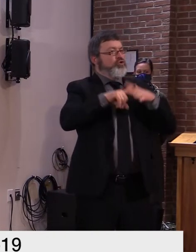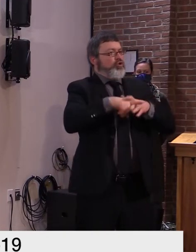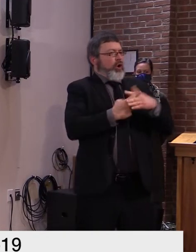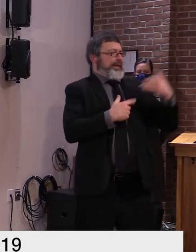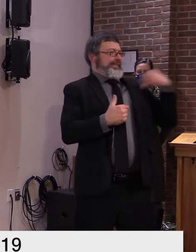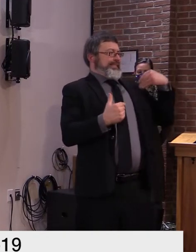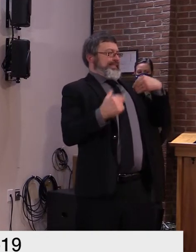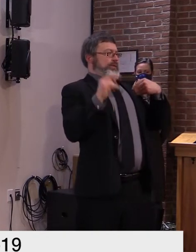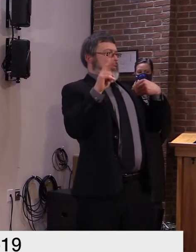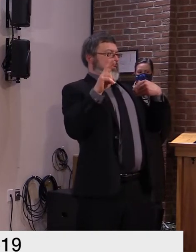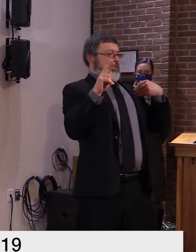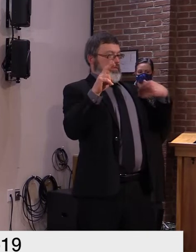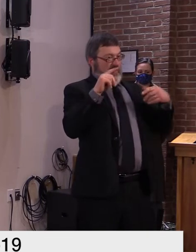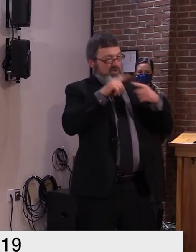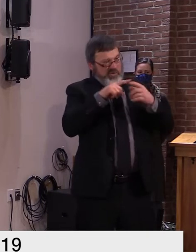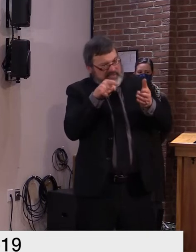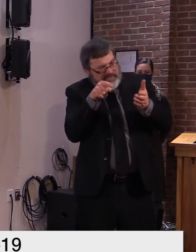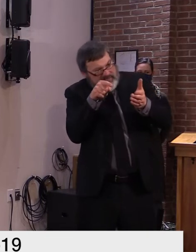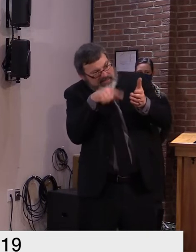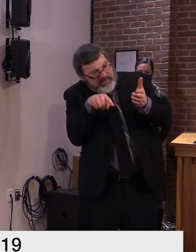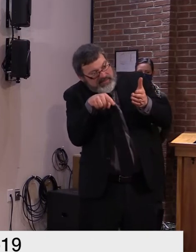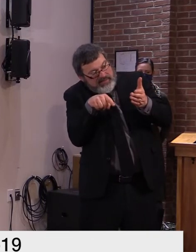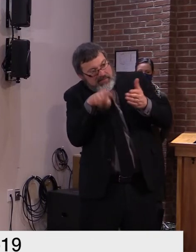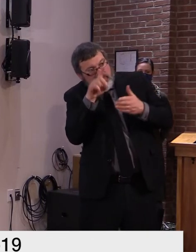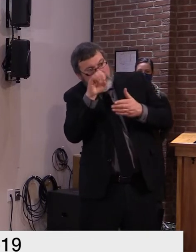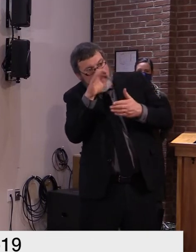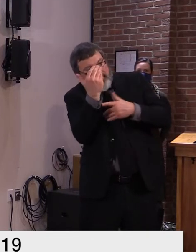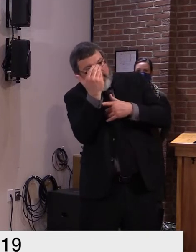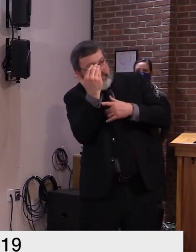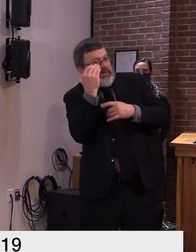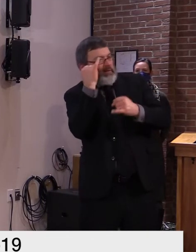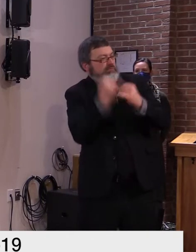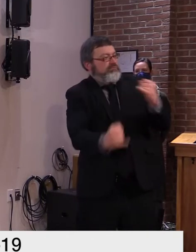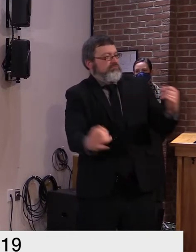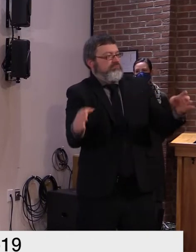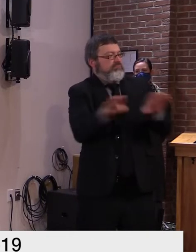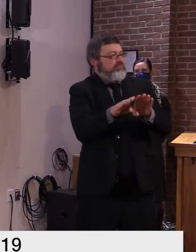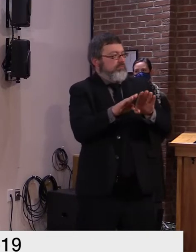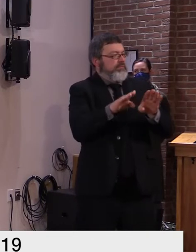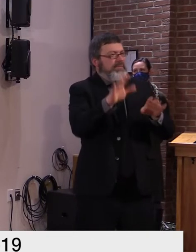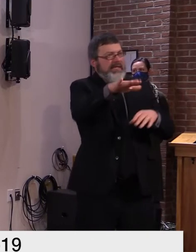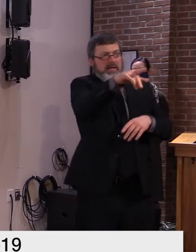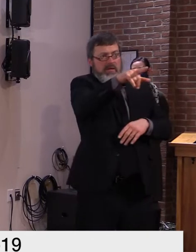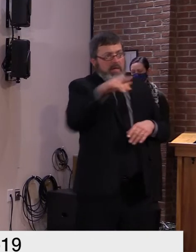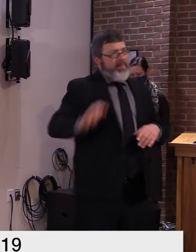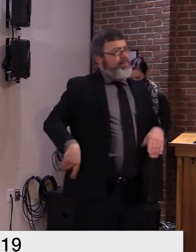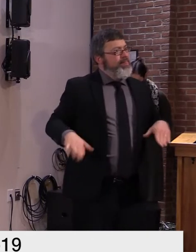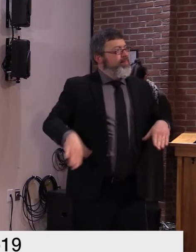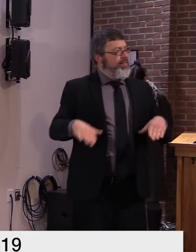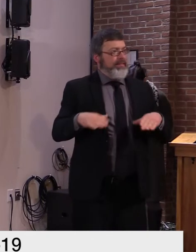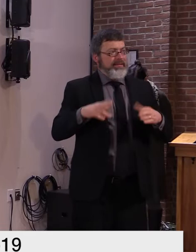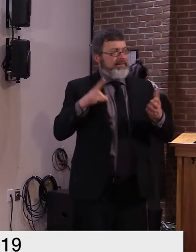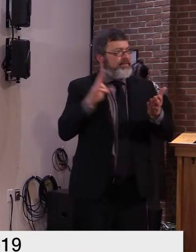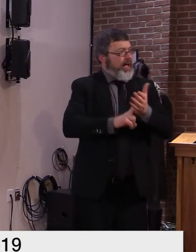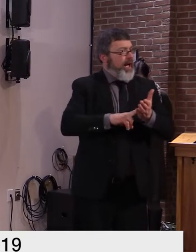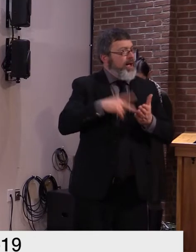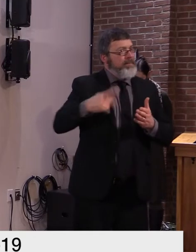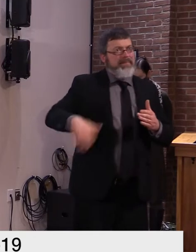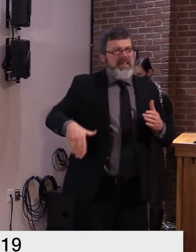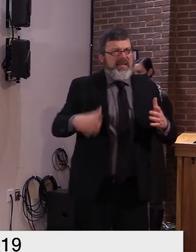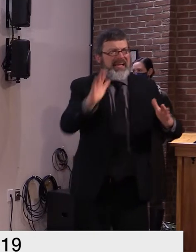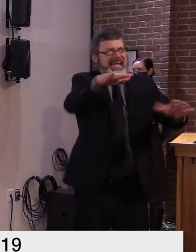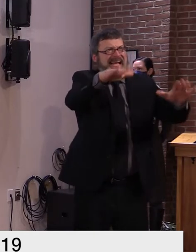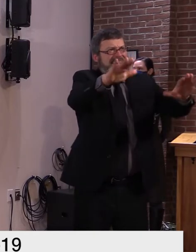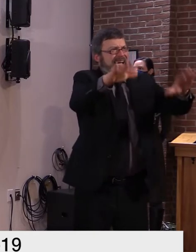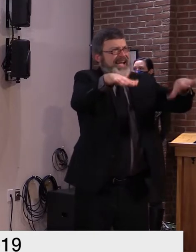assistance for vermonters it's important to remember that if you try to get through and aren't able to complete the process by the